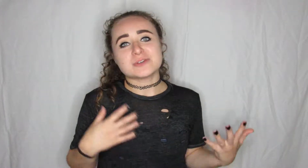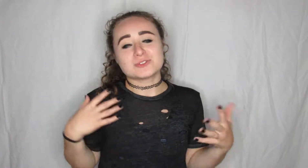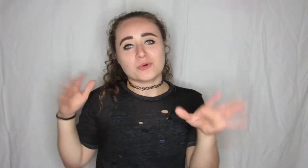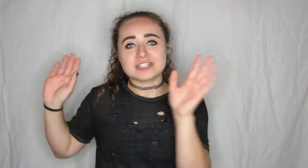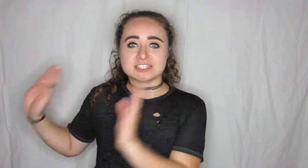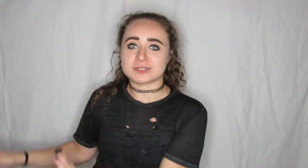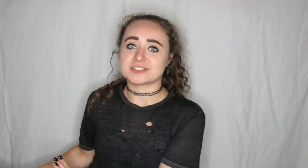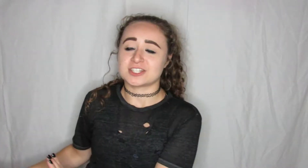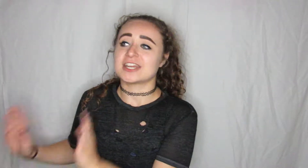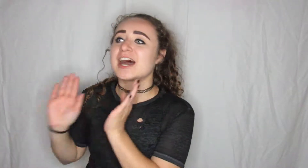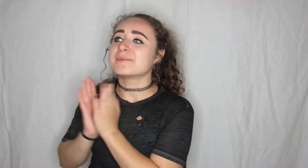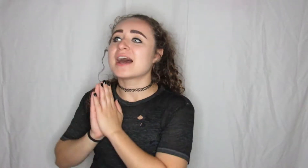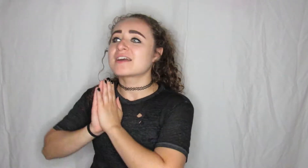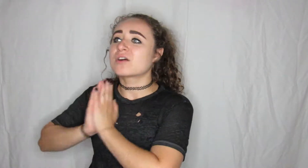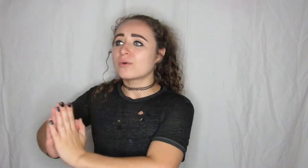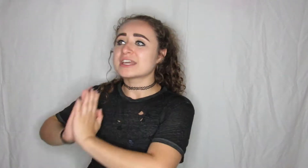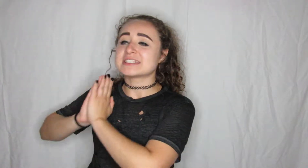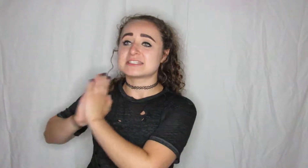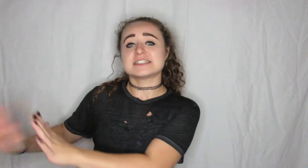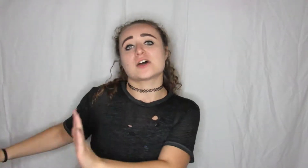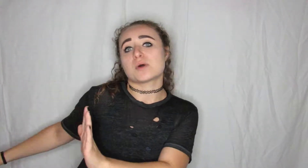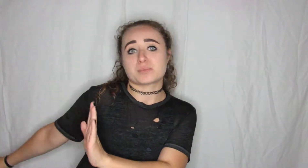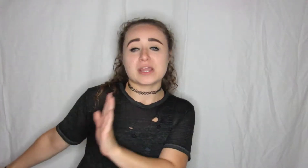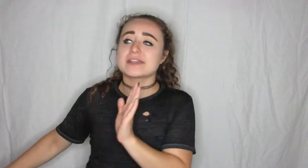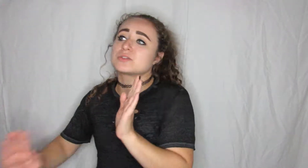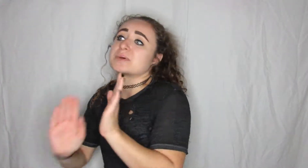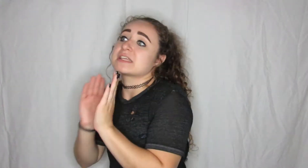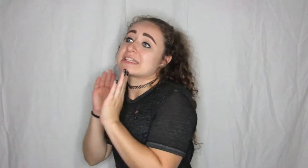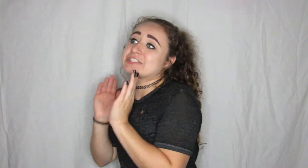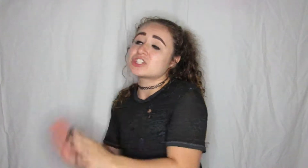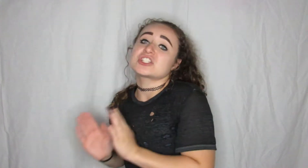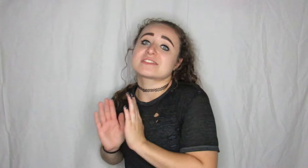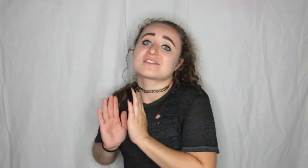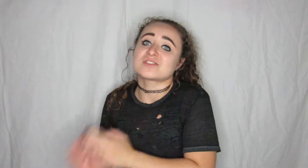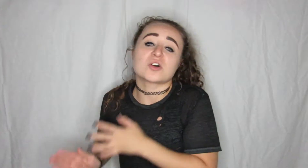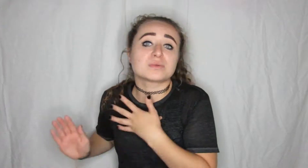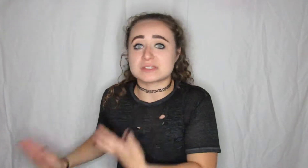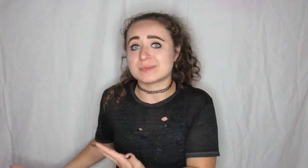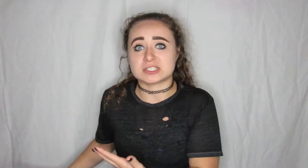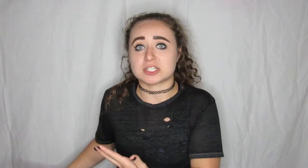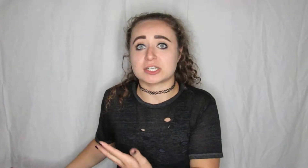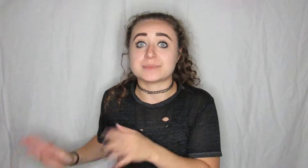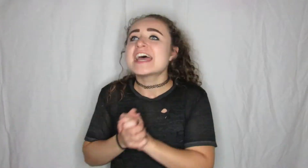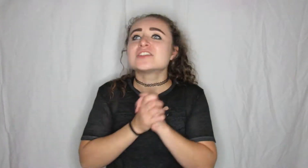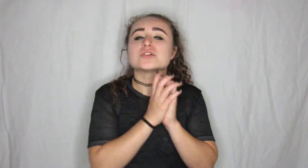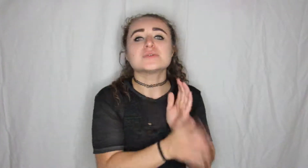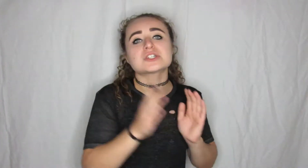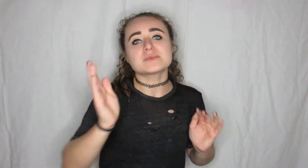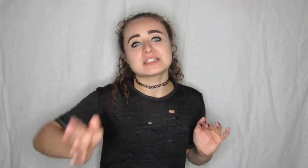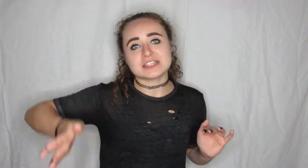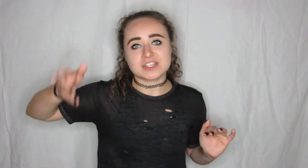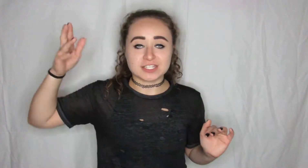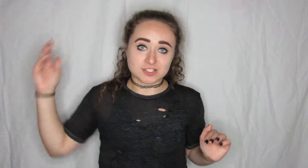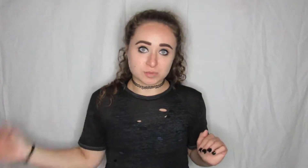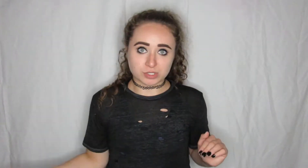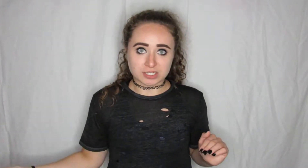he was going into the military I'm not going into detail what branch but just knows the military so he was gonna be leaving in the spring